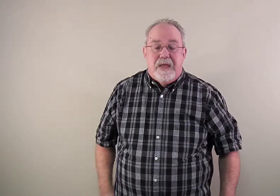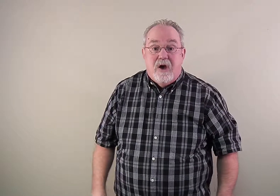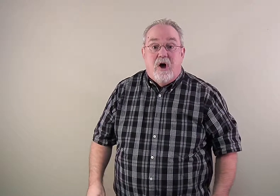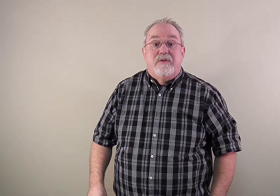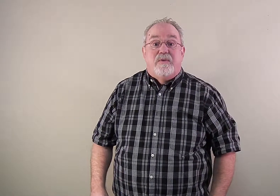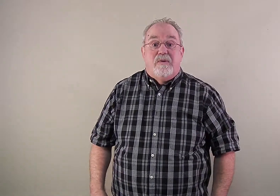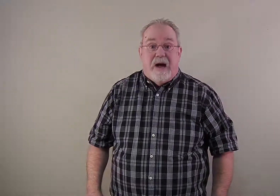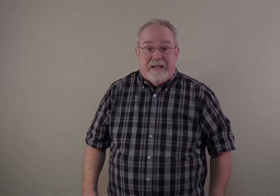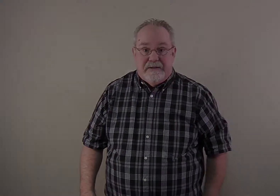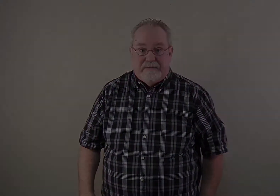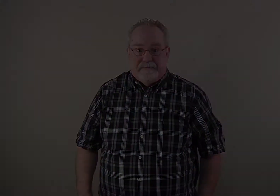on Rewind. Rewind. we